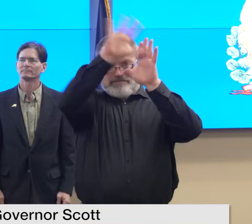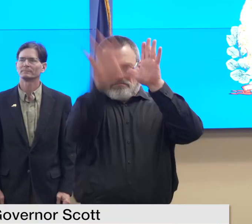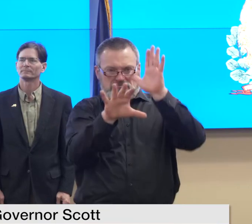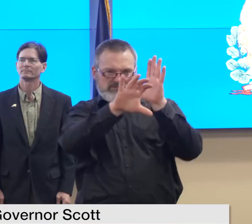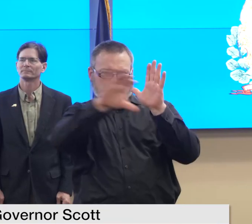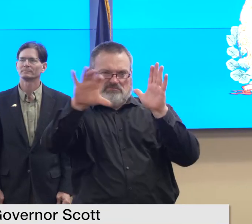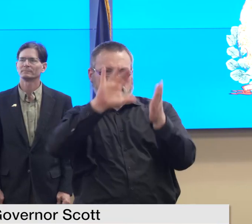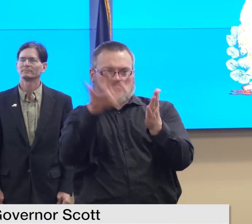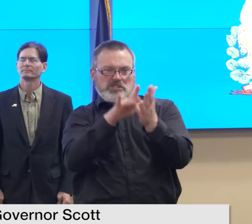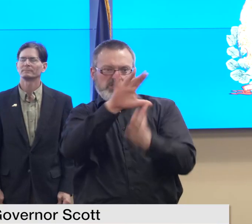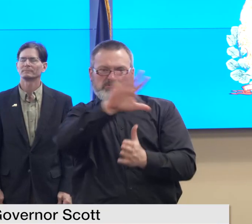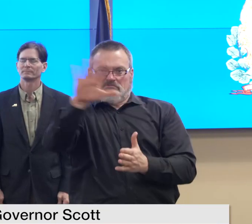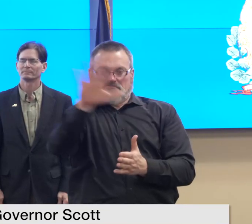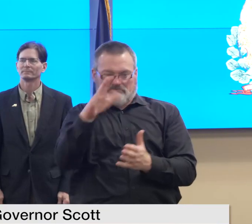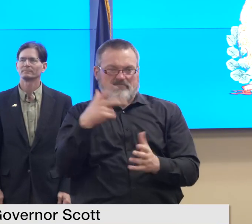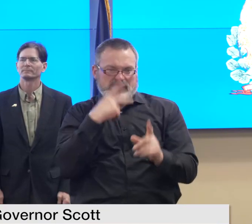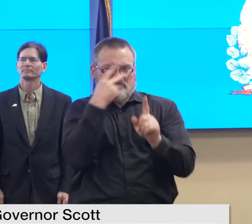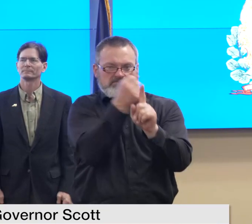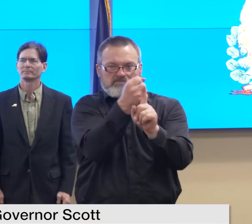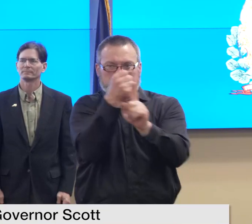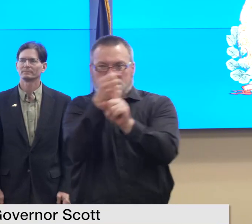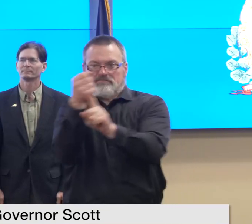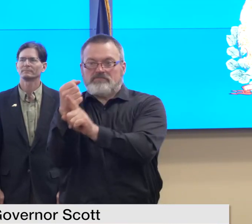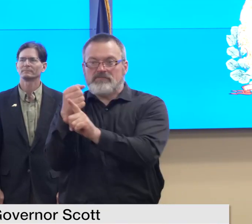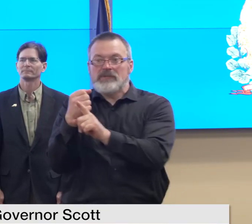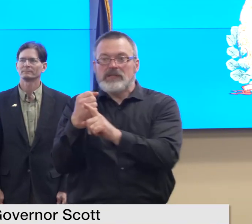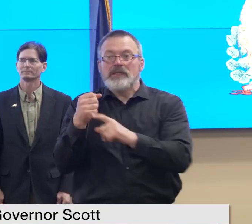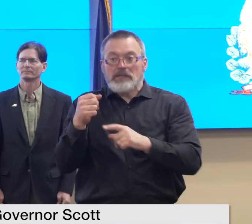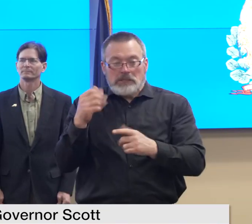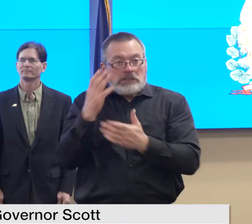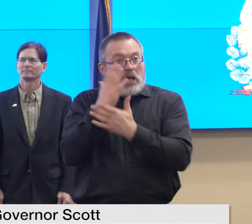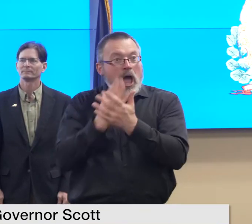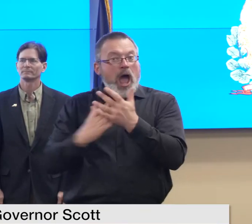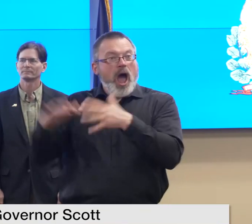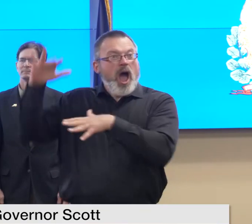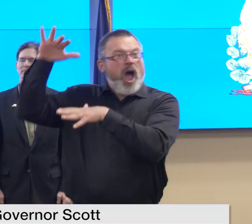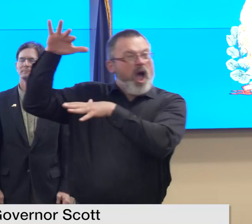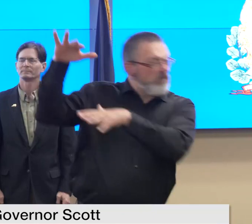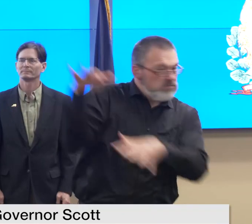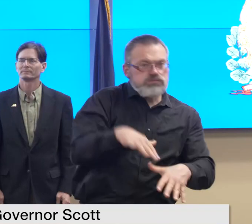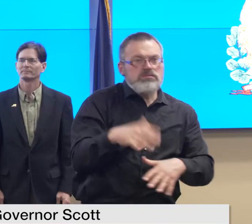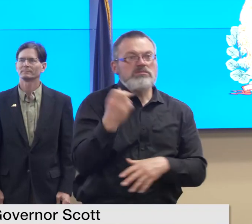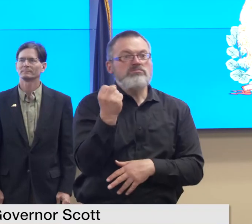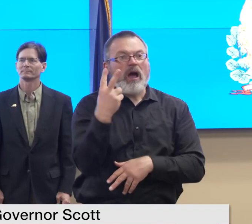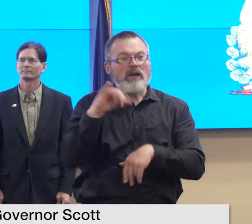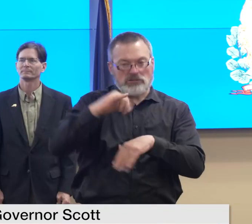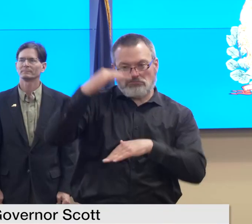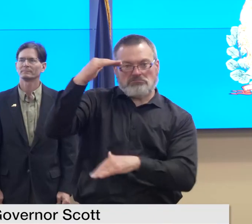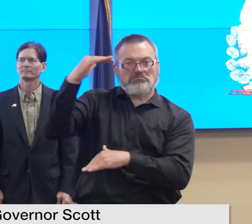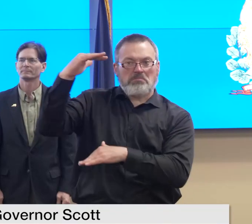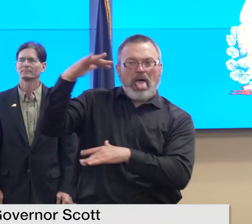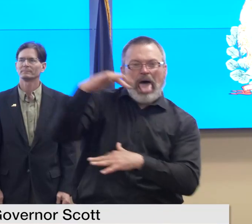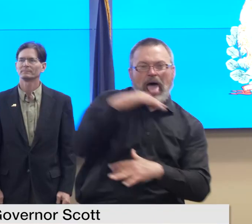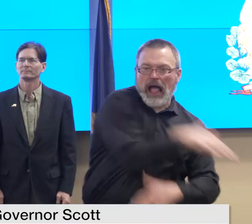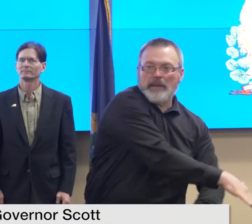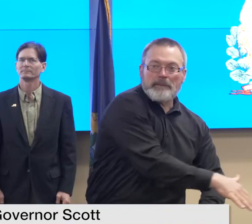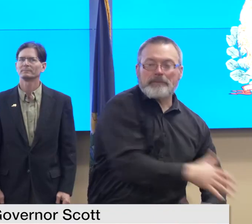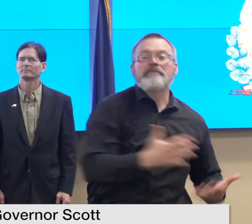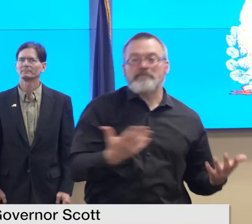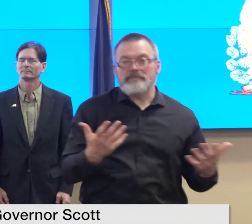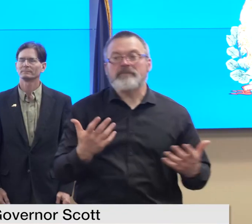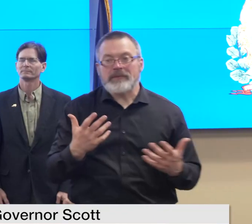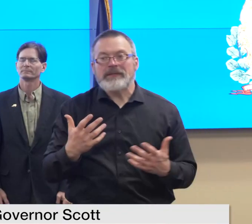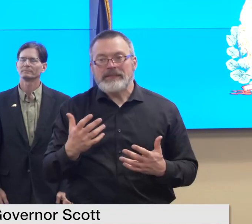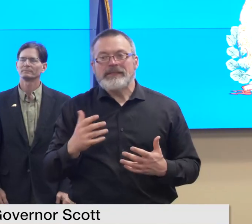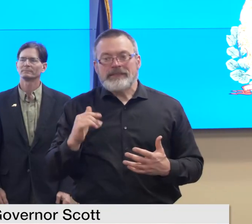last two weeks up to 12 inches in some places it's not unexpected that over the last several days